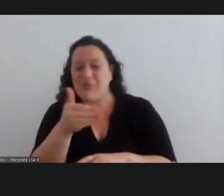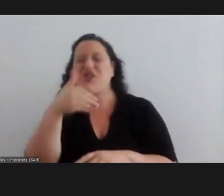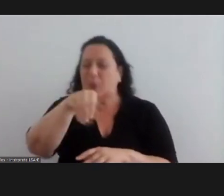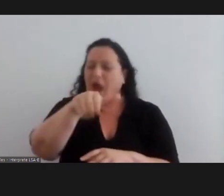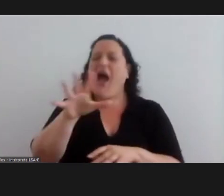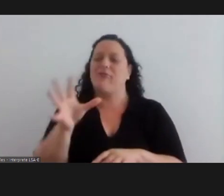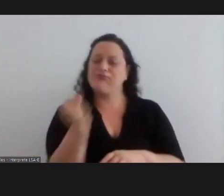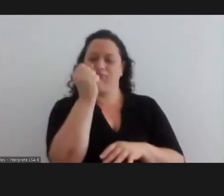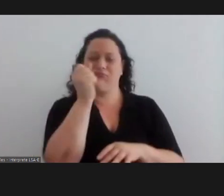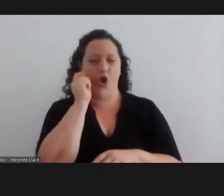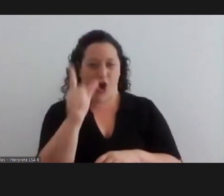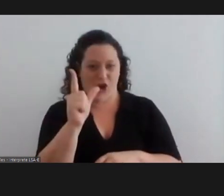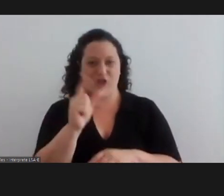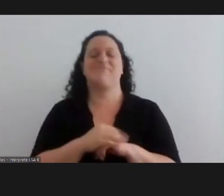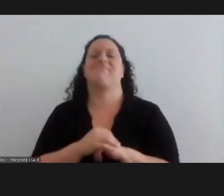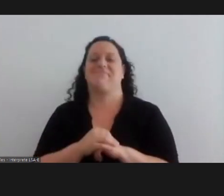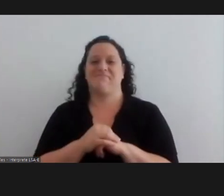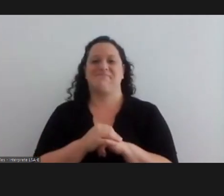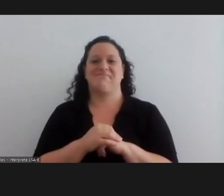soon. You have the floor. Thank you.